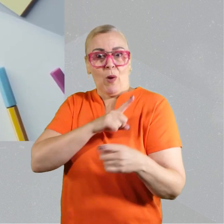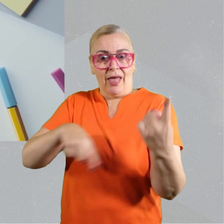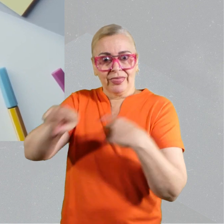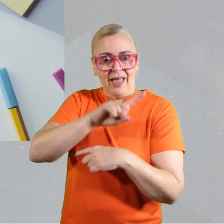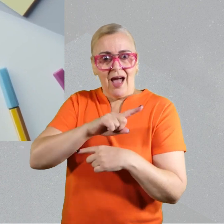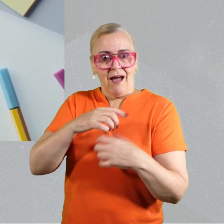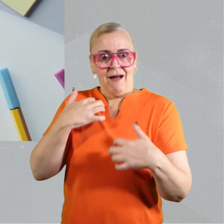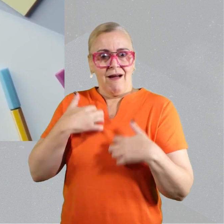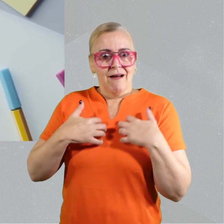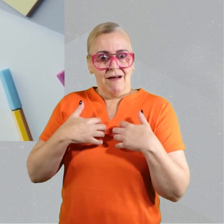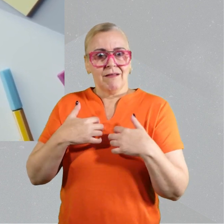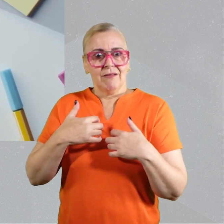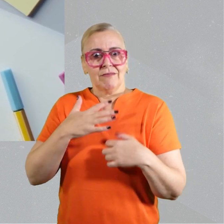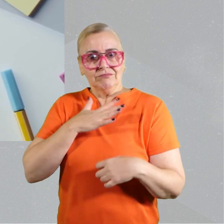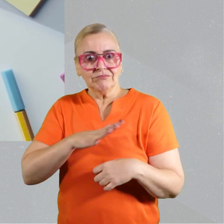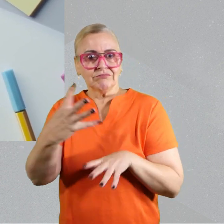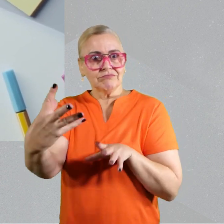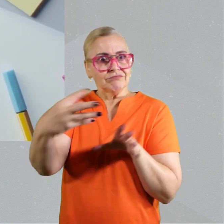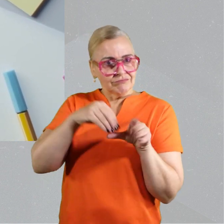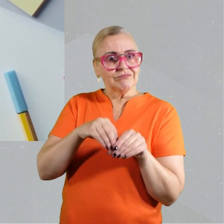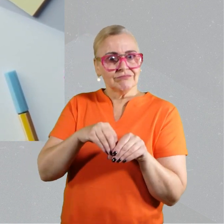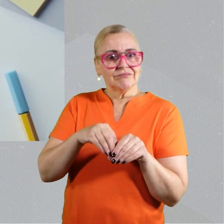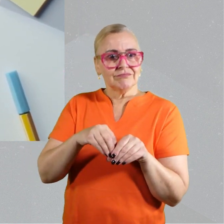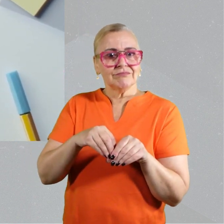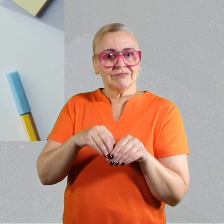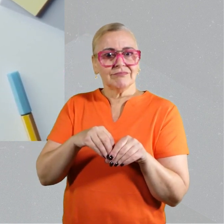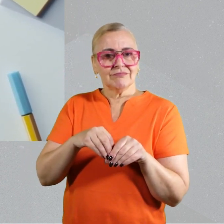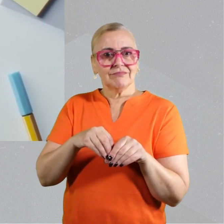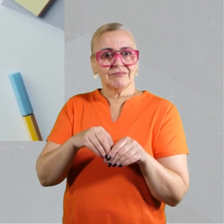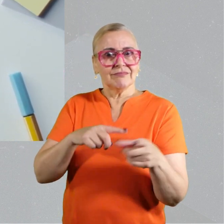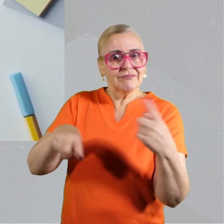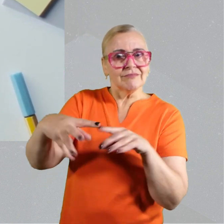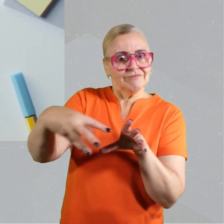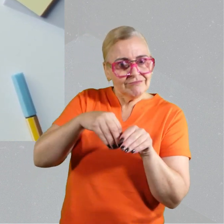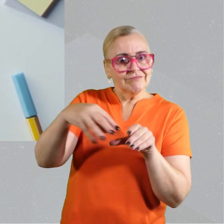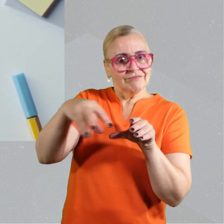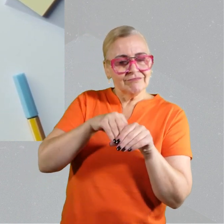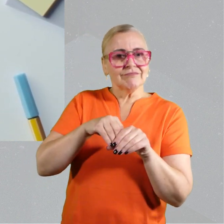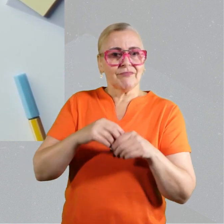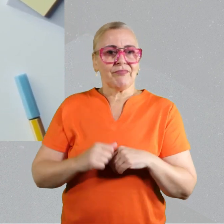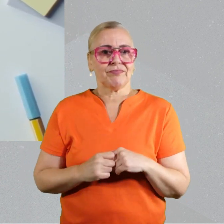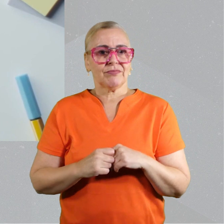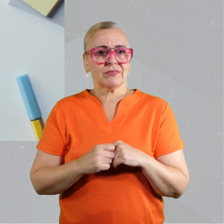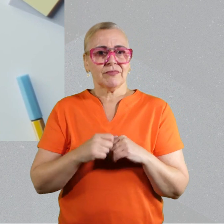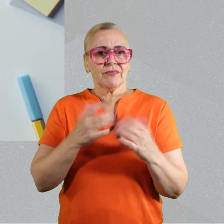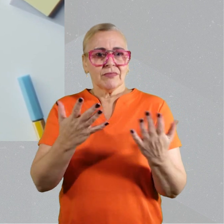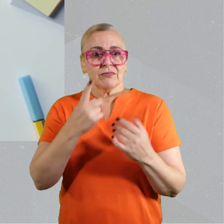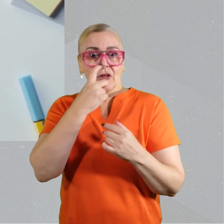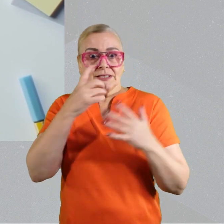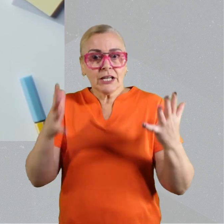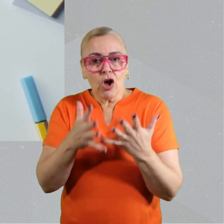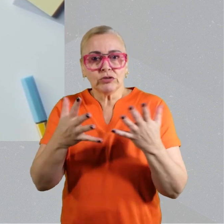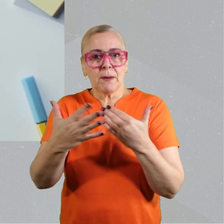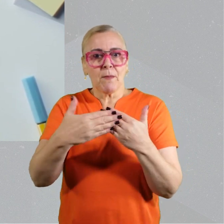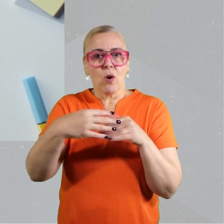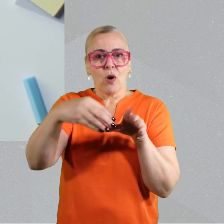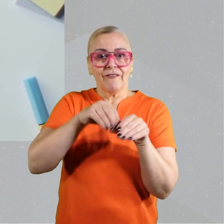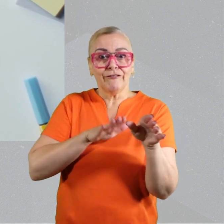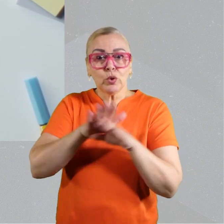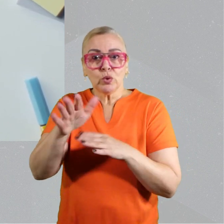ways of providing that information back to people, I think, can be a really important way, both to respect